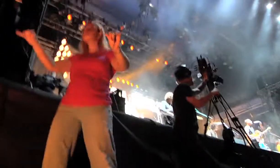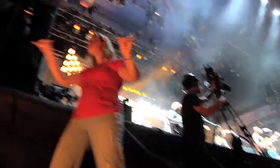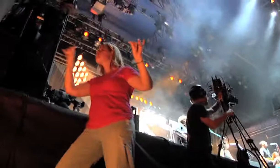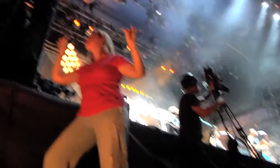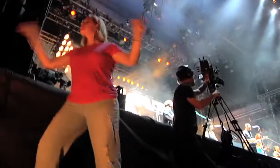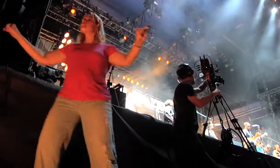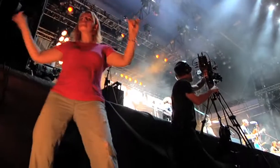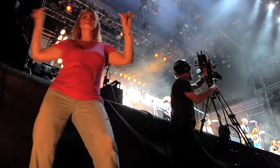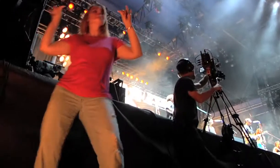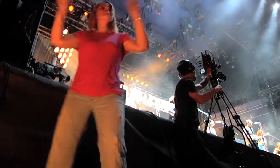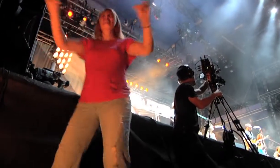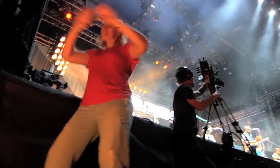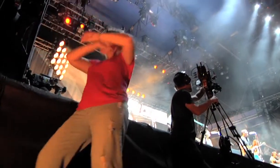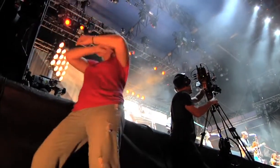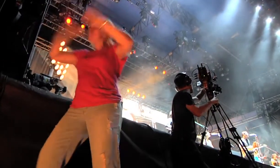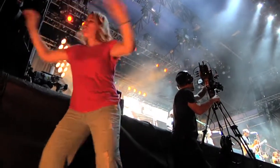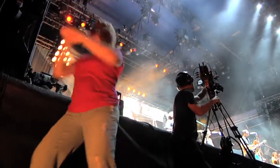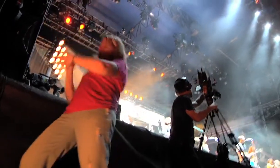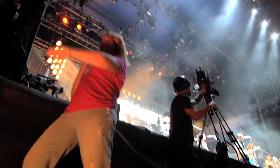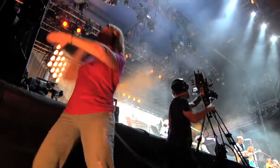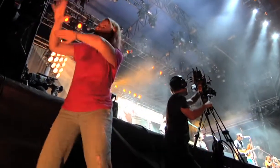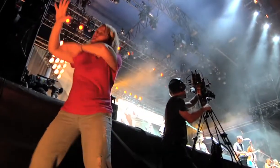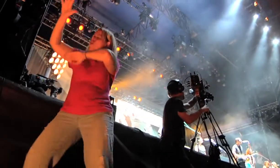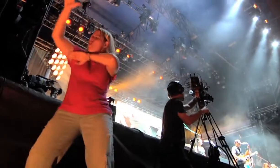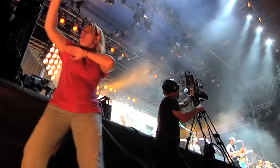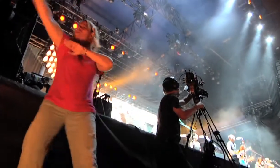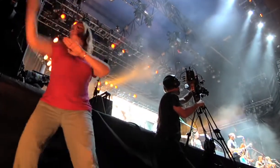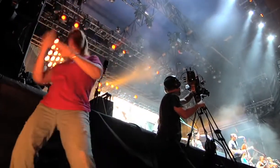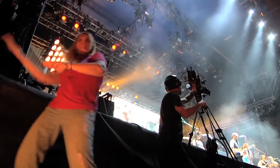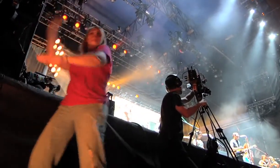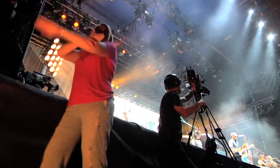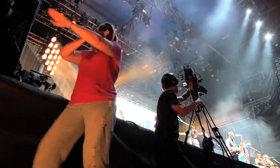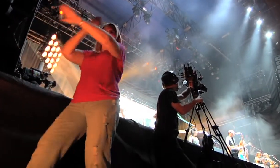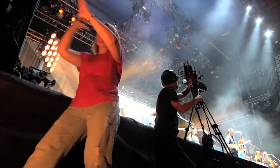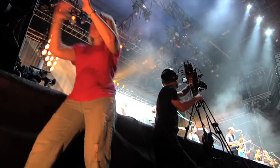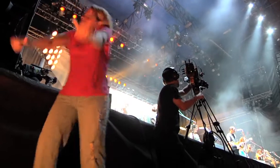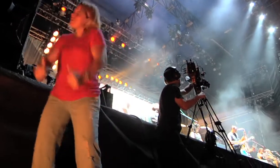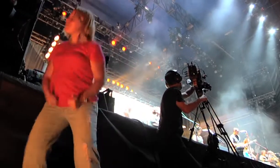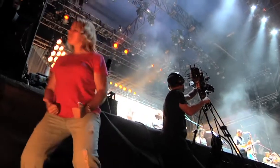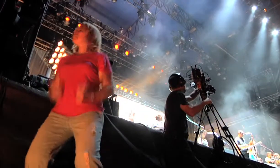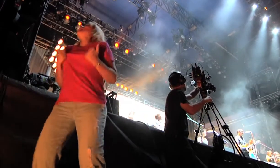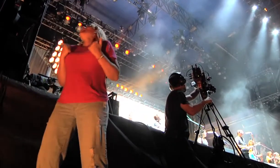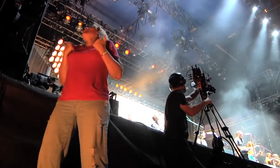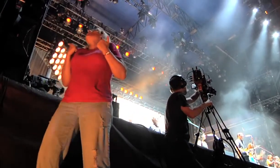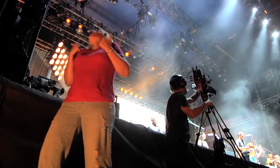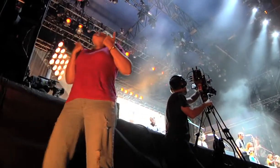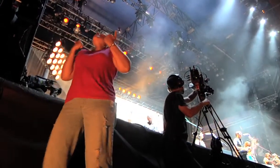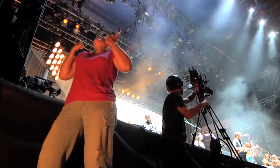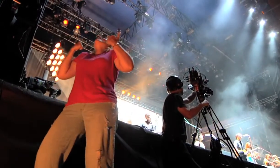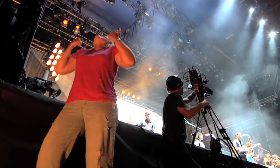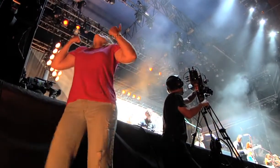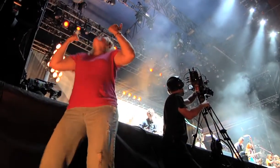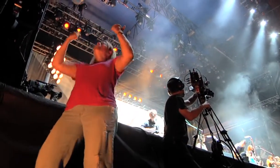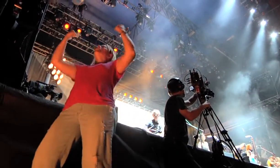They've chosen to put us right in front of the stage. You get to be in that place where the energy comes from the stage and the energy goes out to the